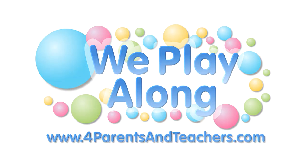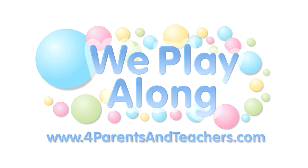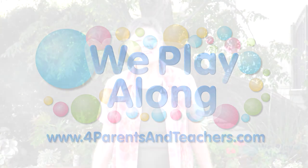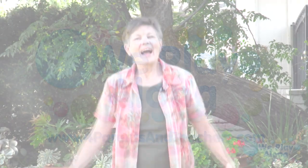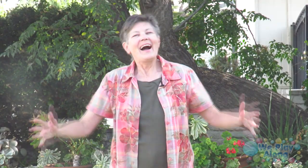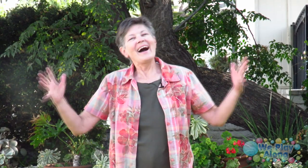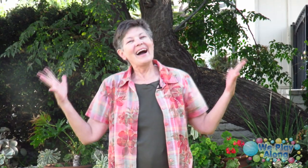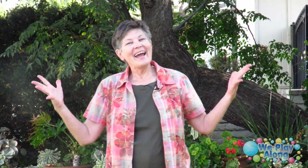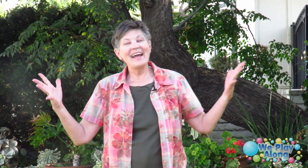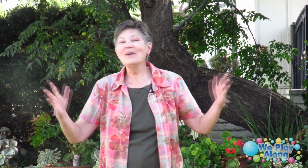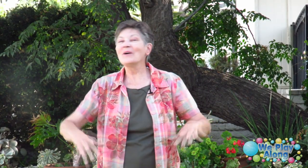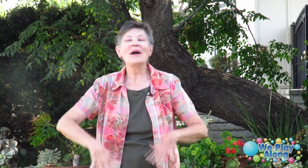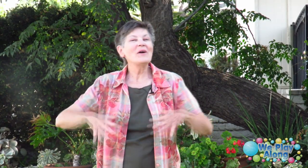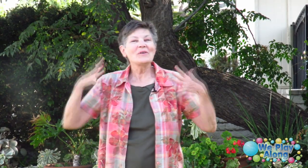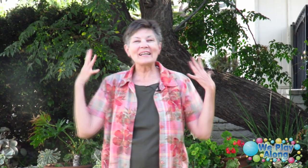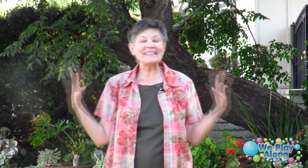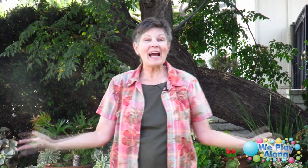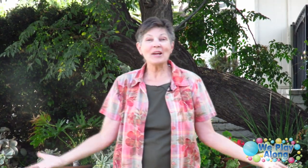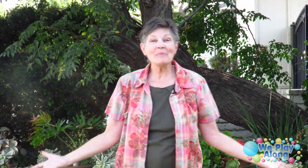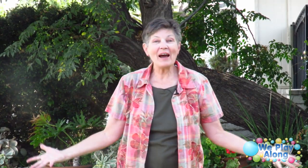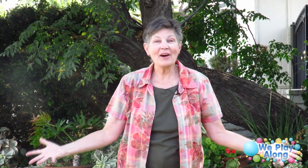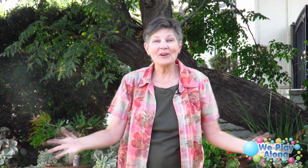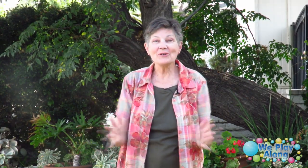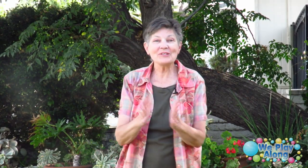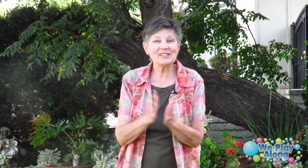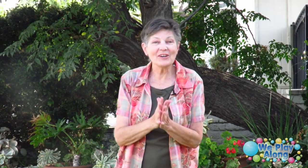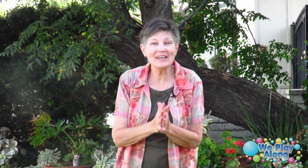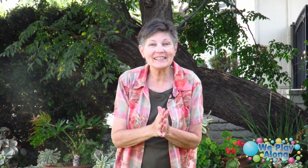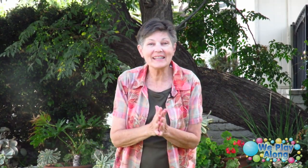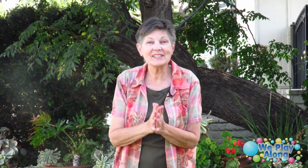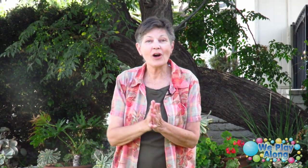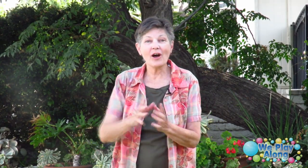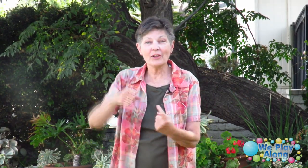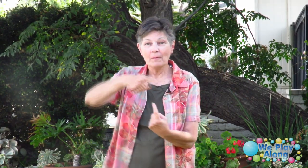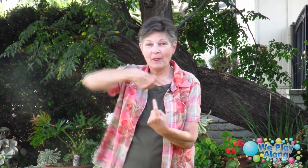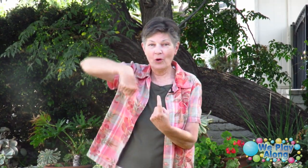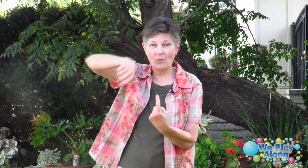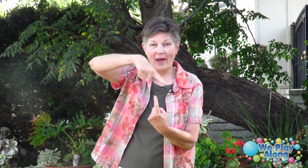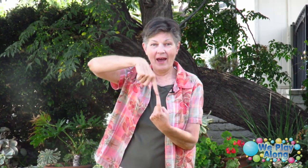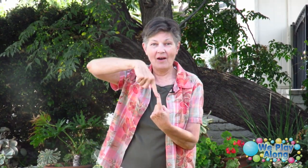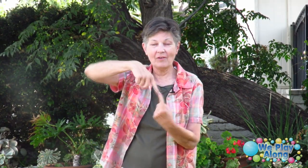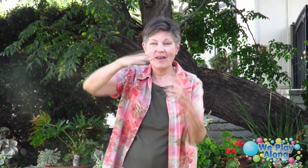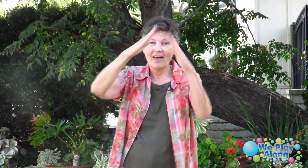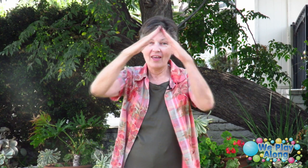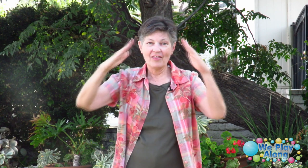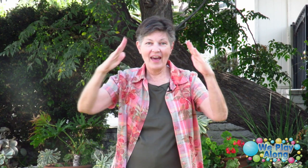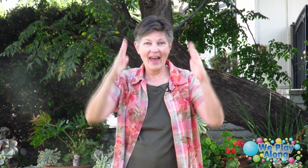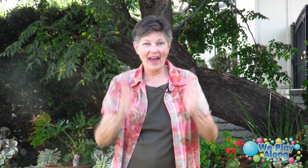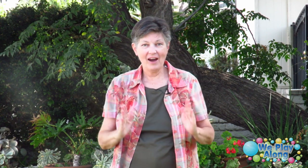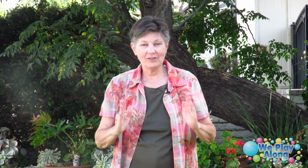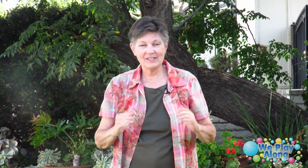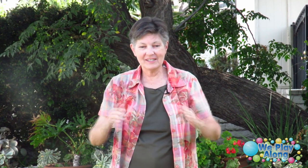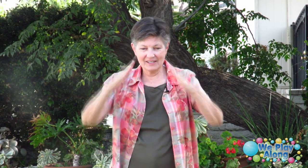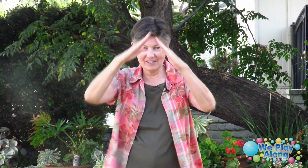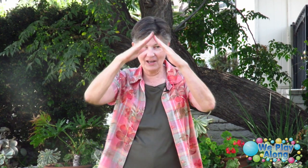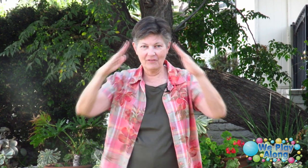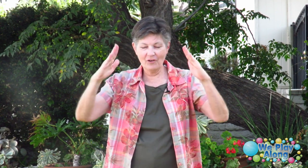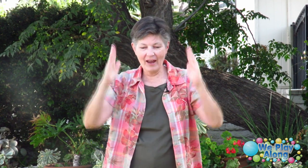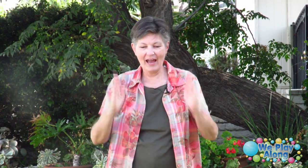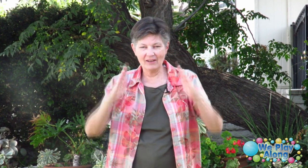play along. Hi. We're excited about our new series. It's called Around the House. This is a sign for house,